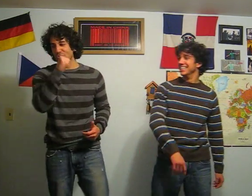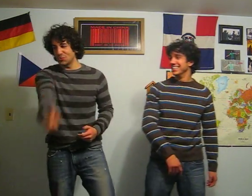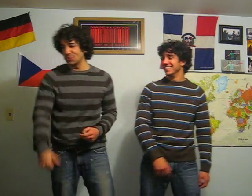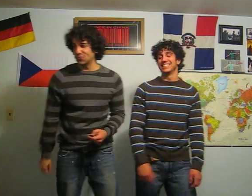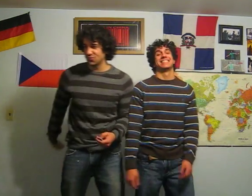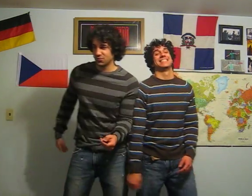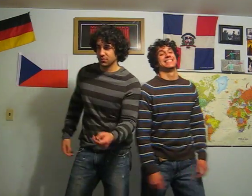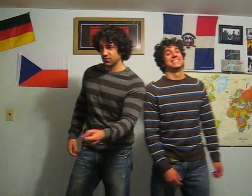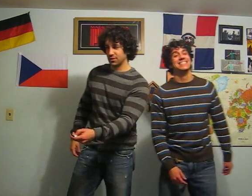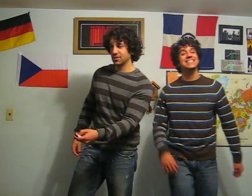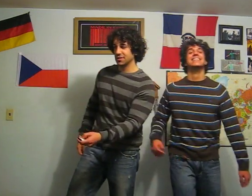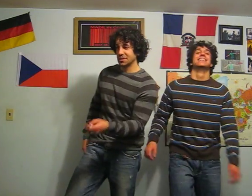te revient